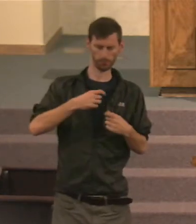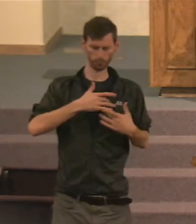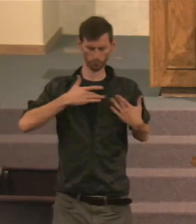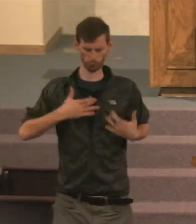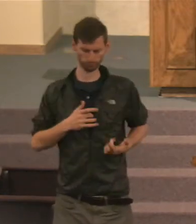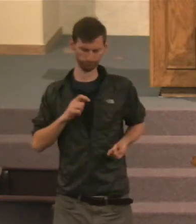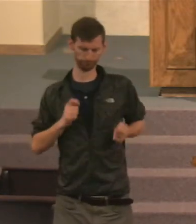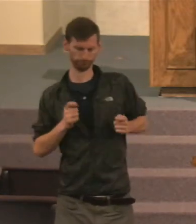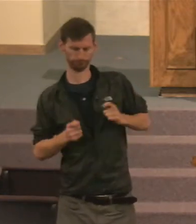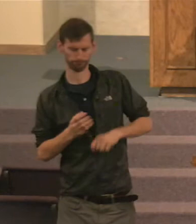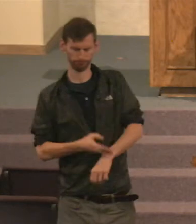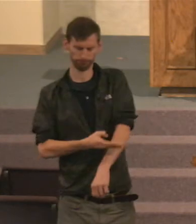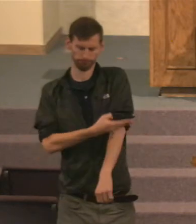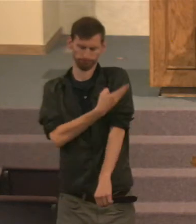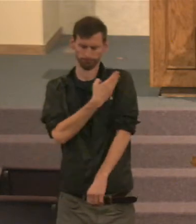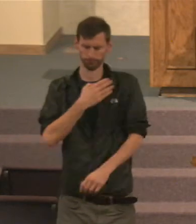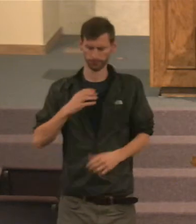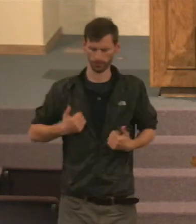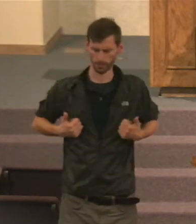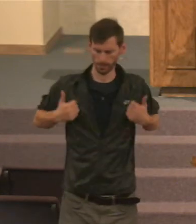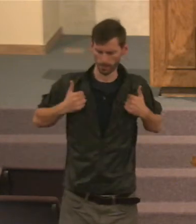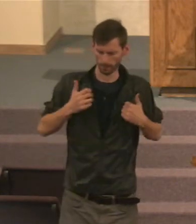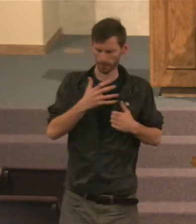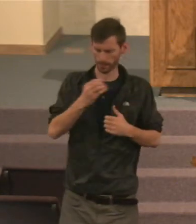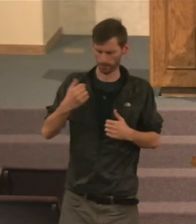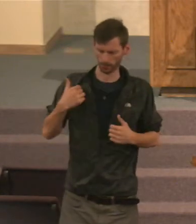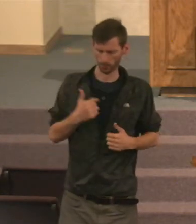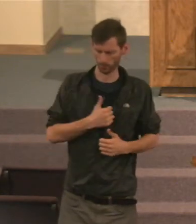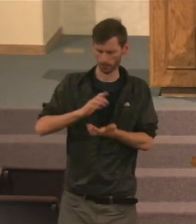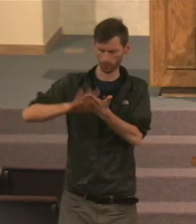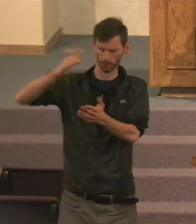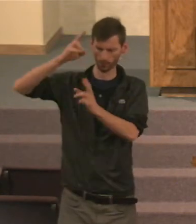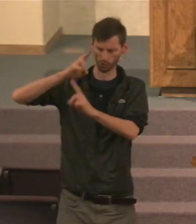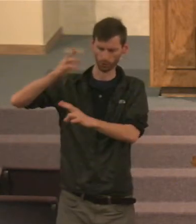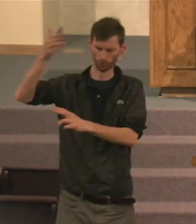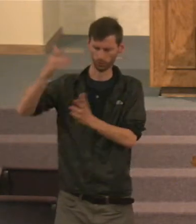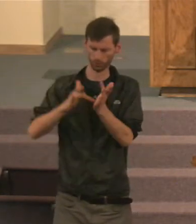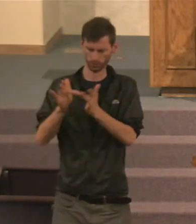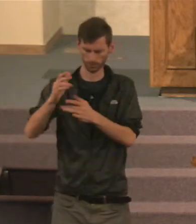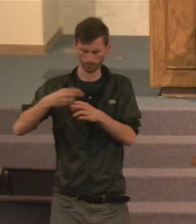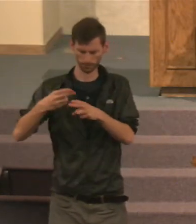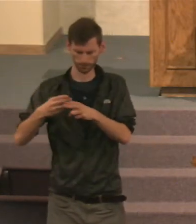That our lives might count, Father, For your glory and honor, In Jesus name we pray, Amen.